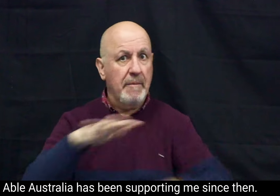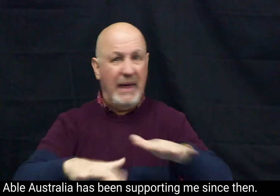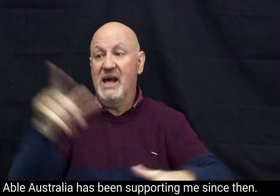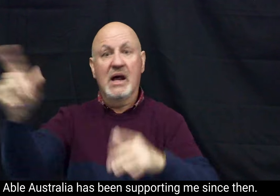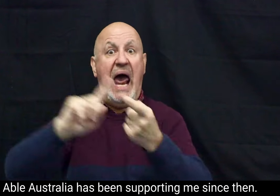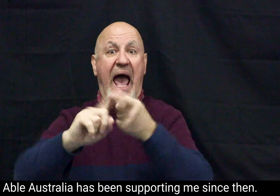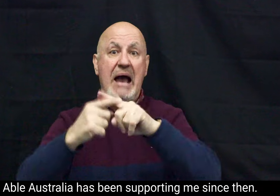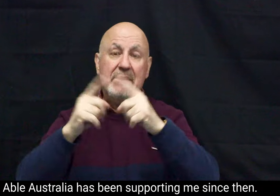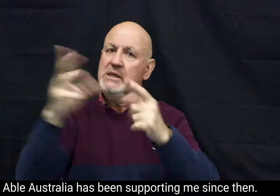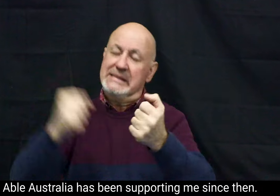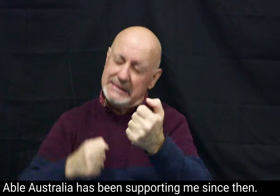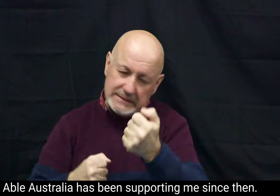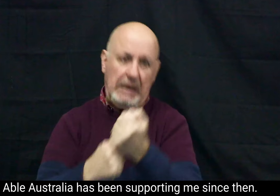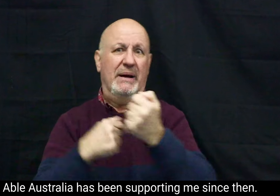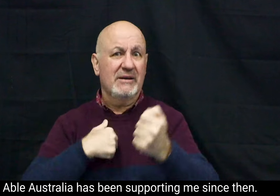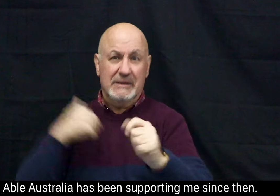Australia has been supporting me since then.